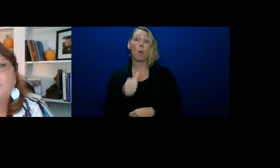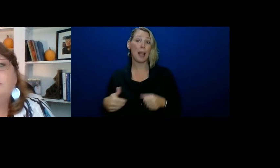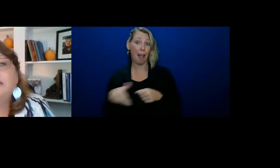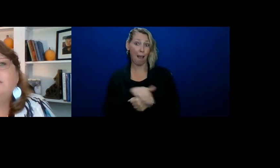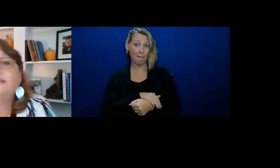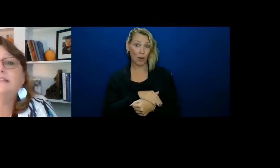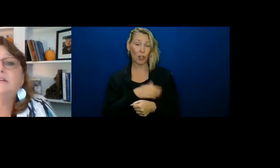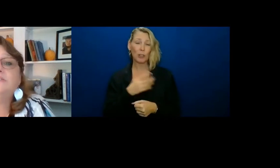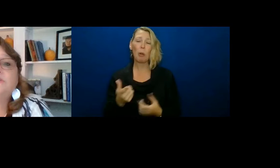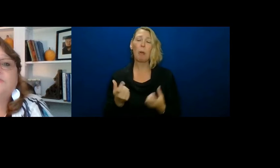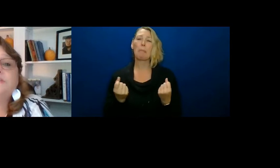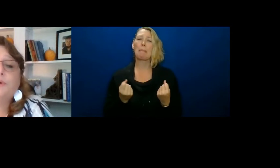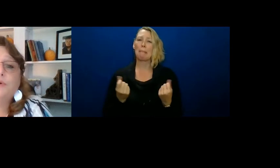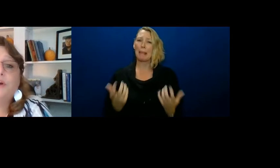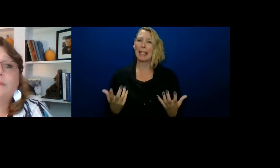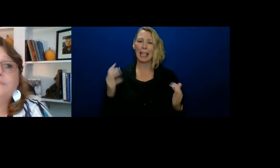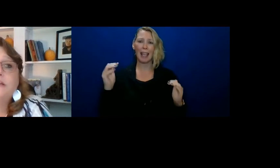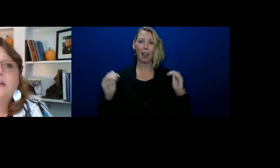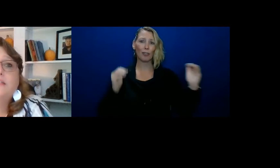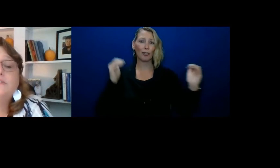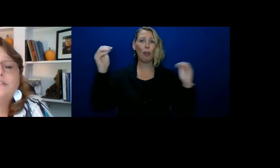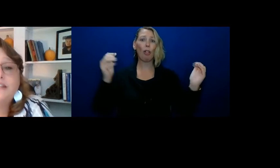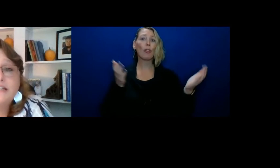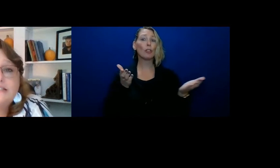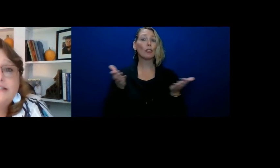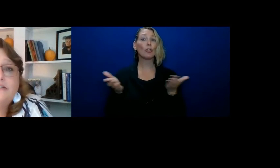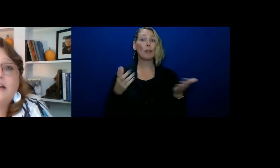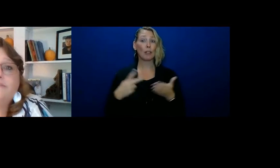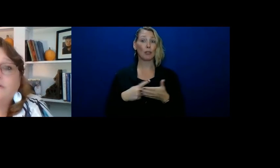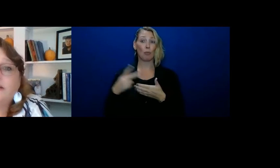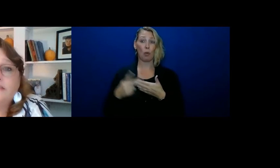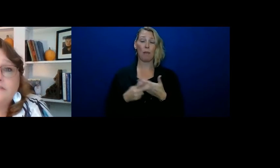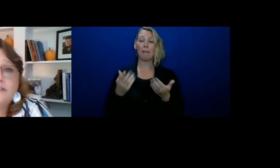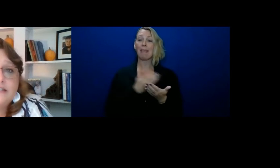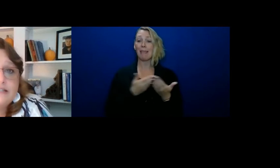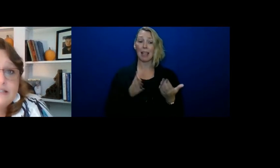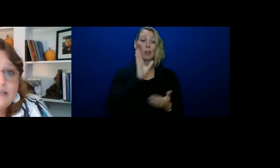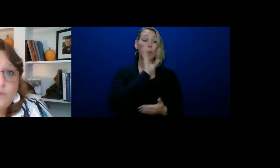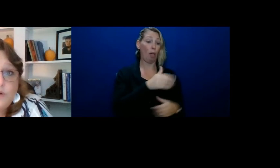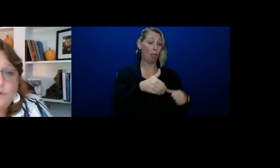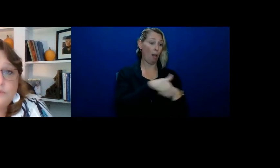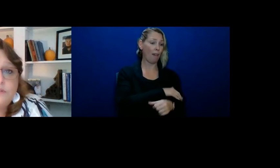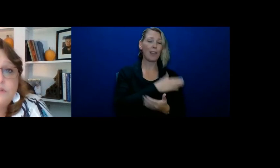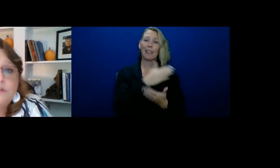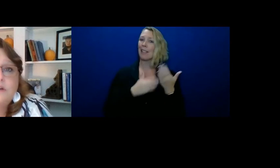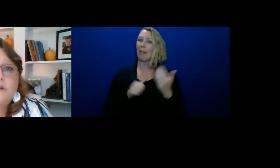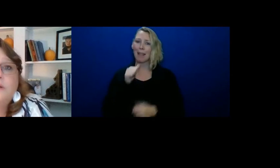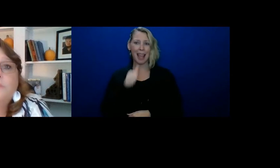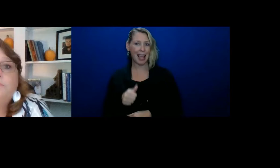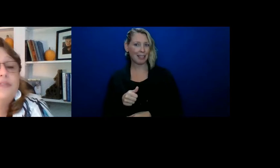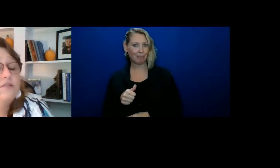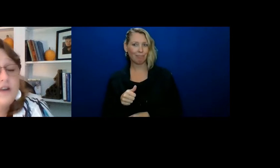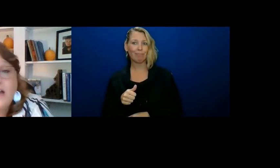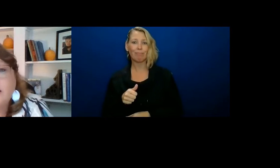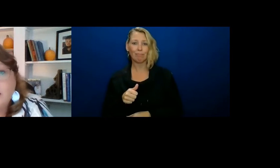So many of the adult service programs, there's things they'll cover and there's things they won't. But they're not going to